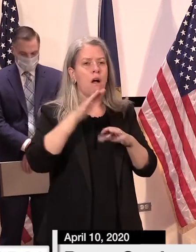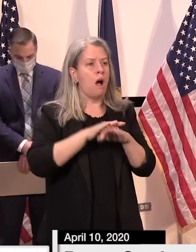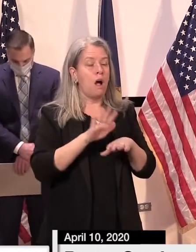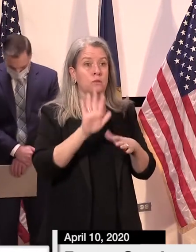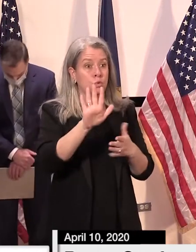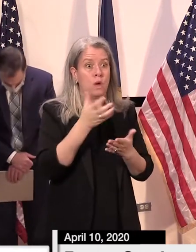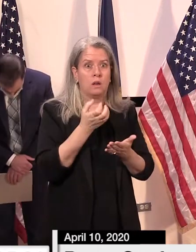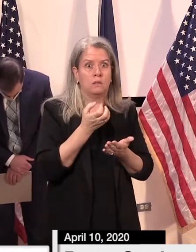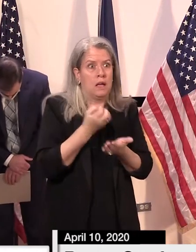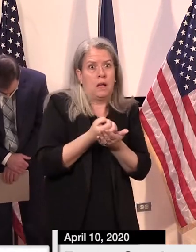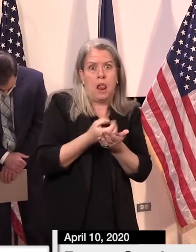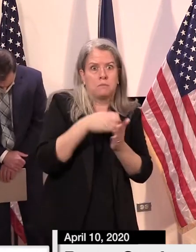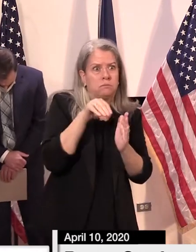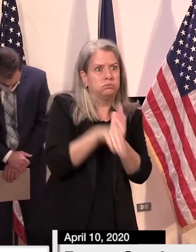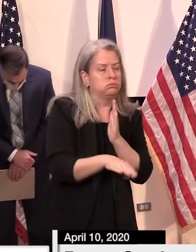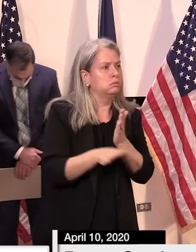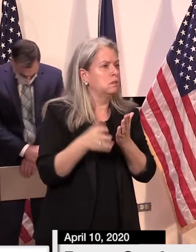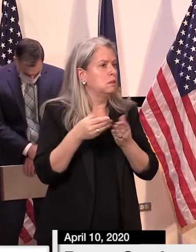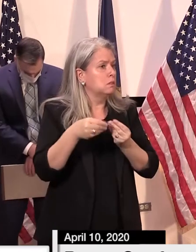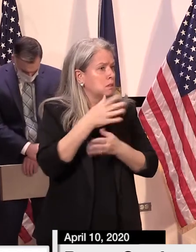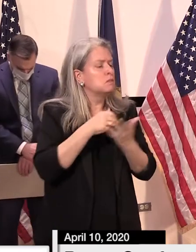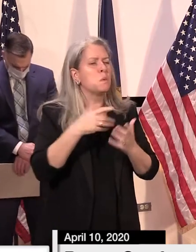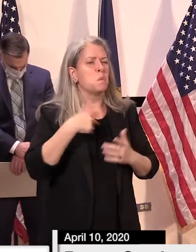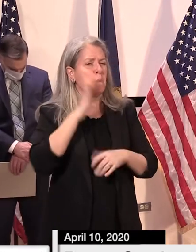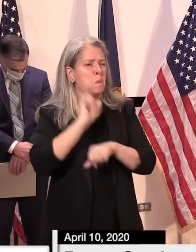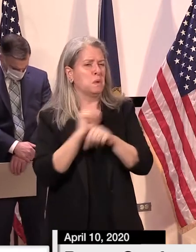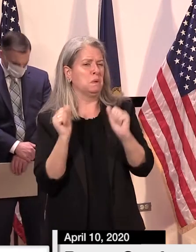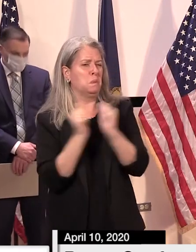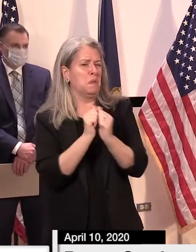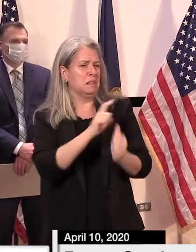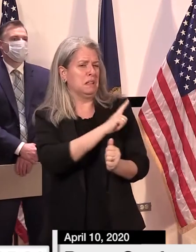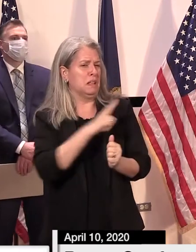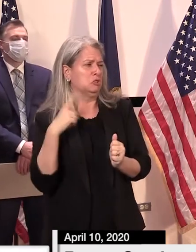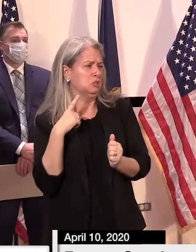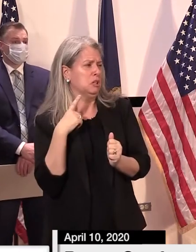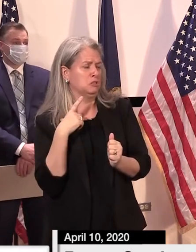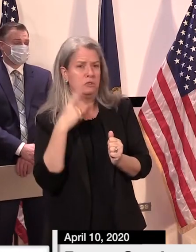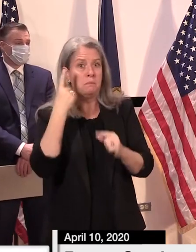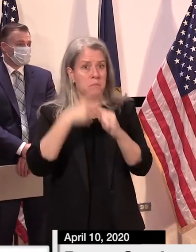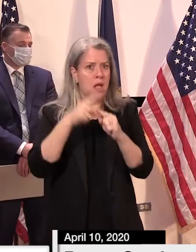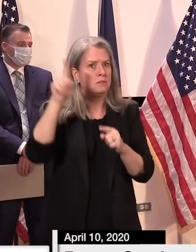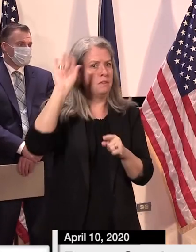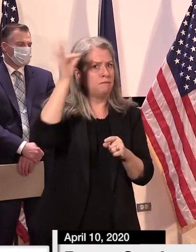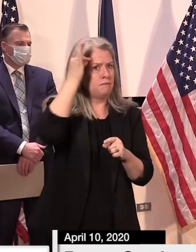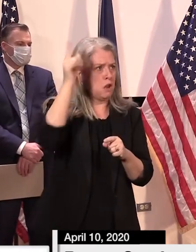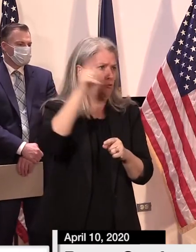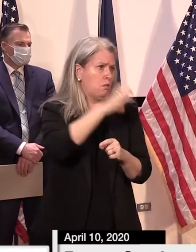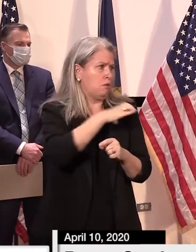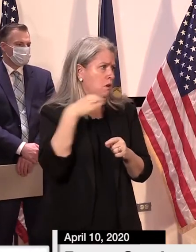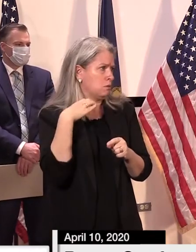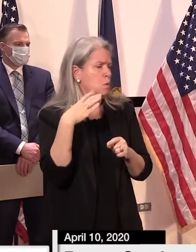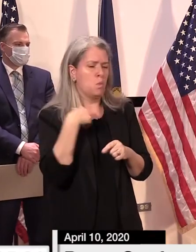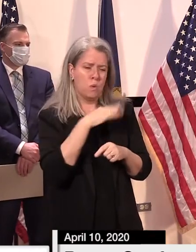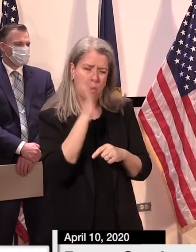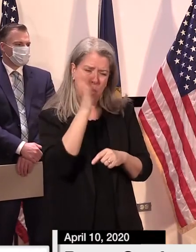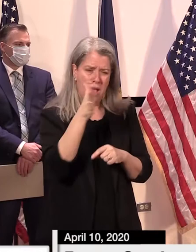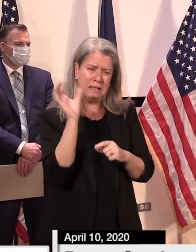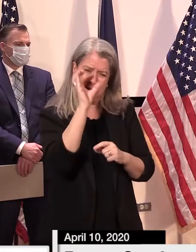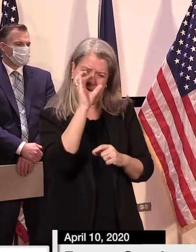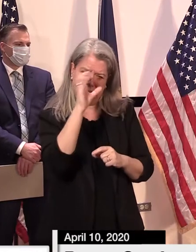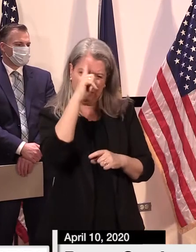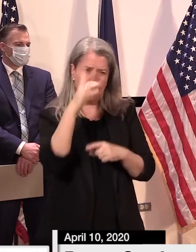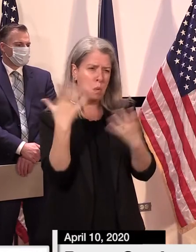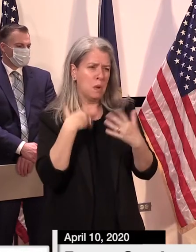work with my team, the legislature, and our congressional delegation to find every tool in the toolbox to help support you during these